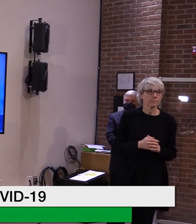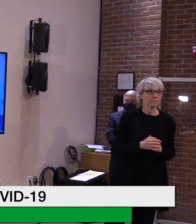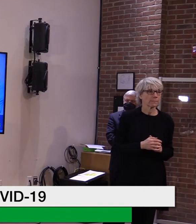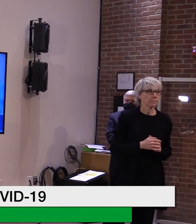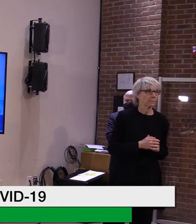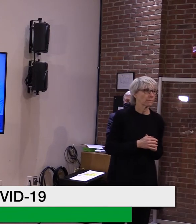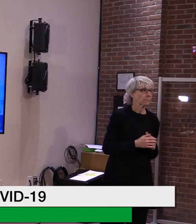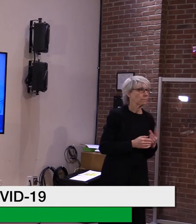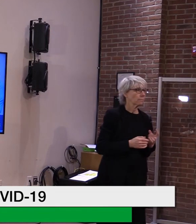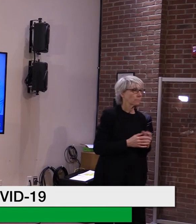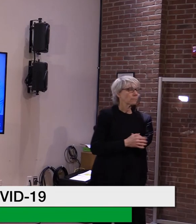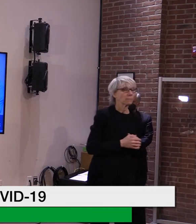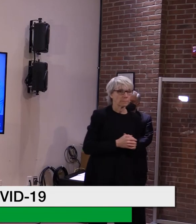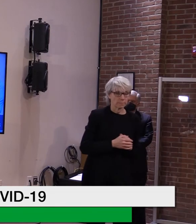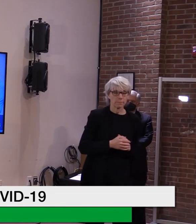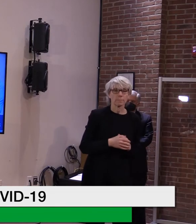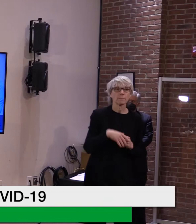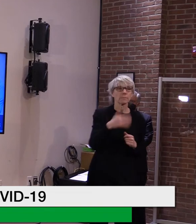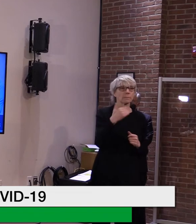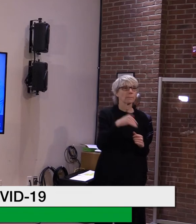Ann Wallace-Allen, seven days.